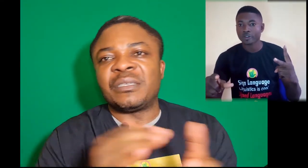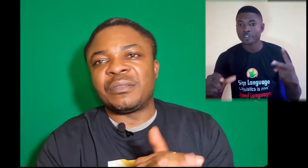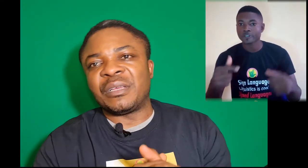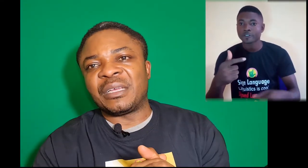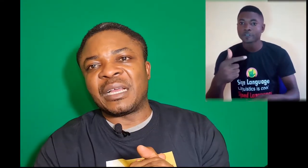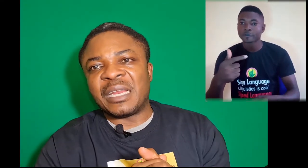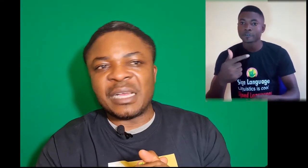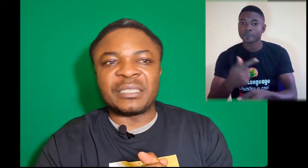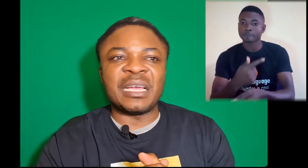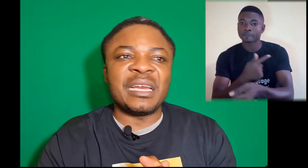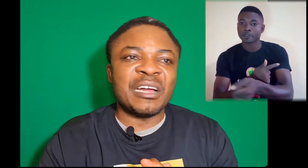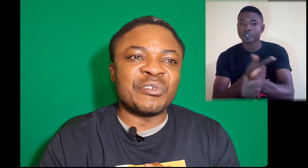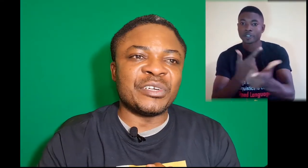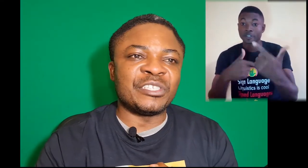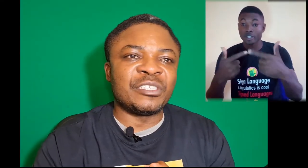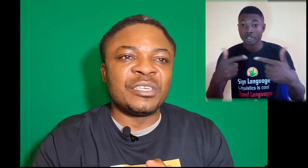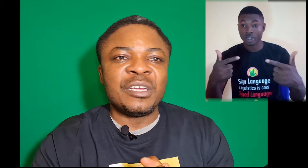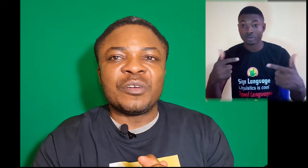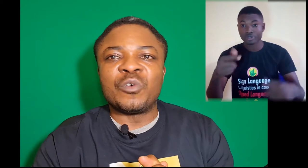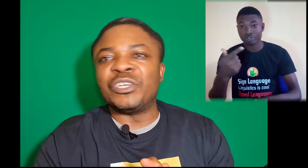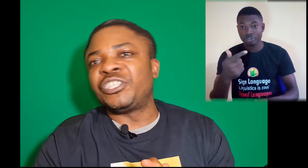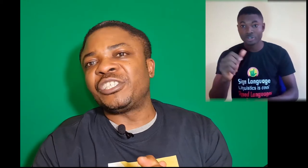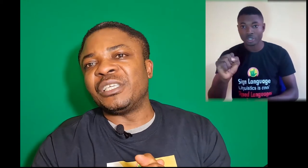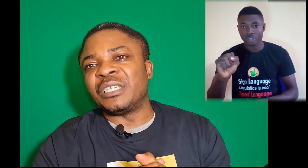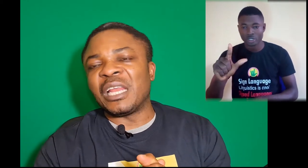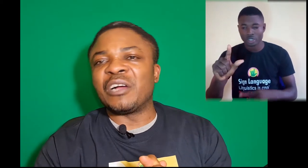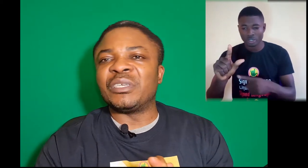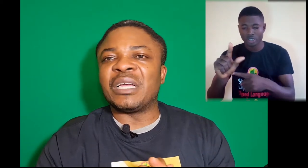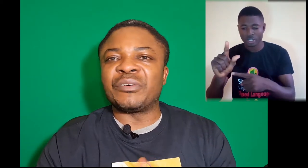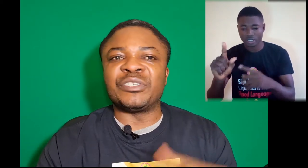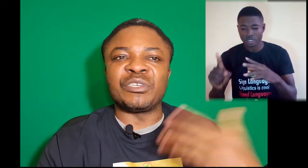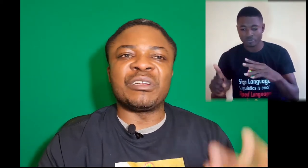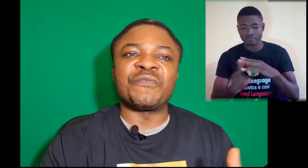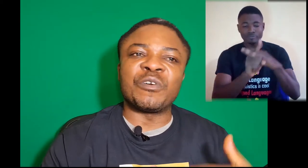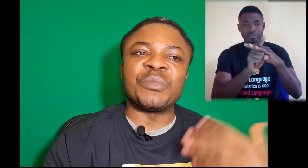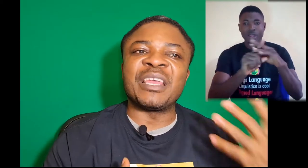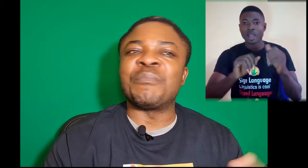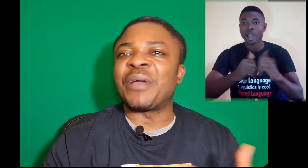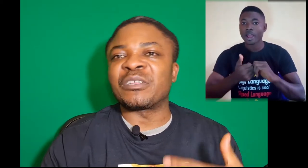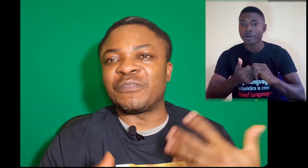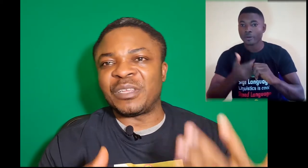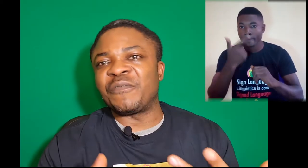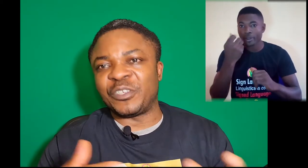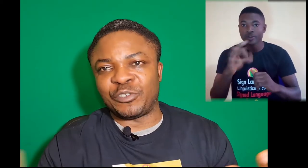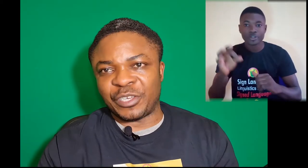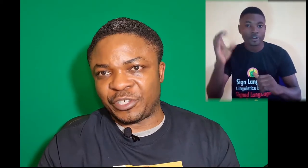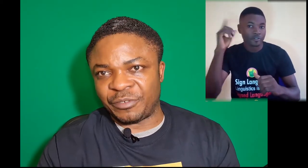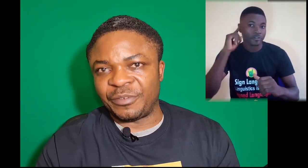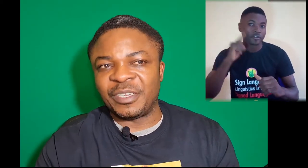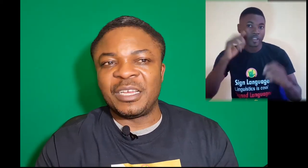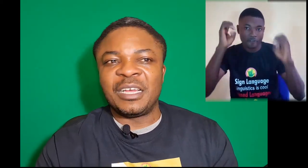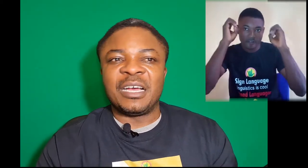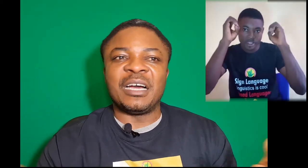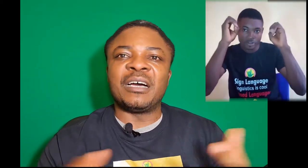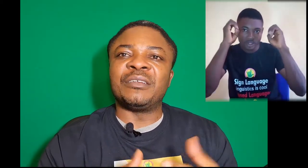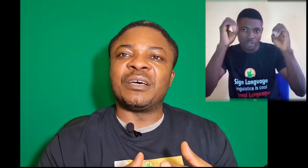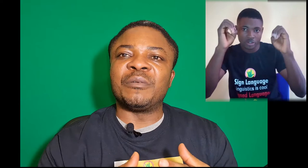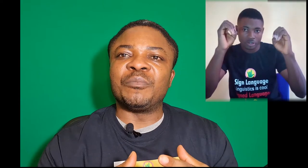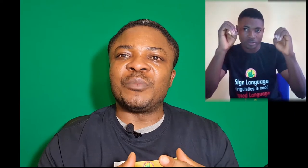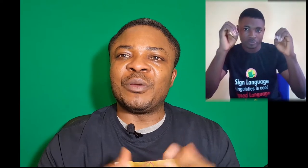the Ghanaian Sign Language, which is a language that resorted from the impact of deaf education. And it